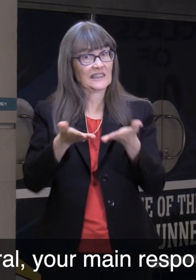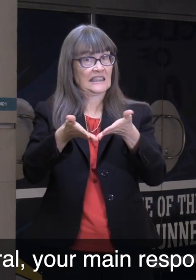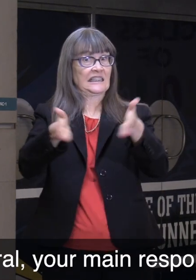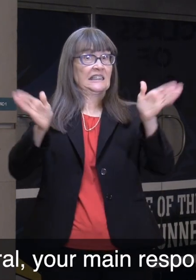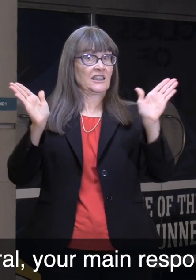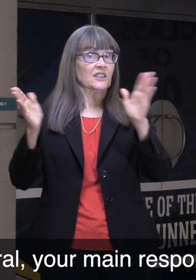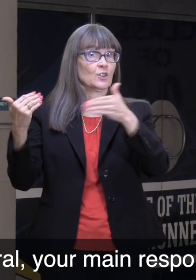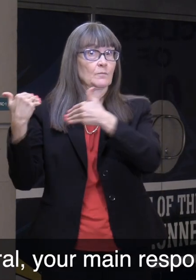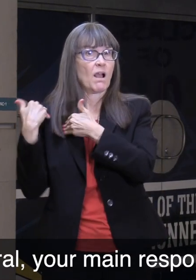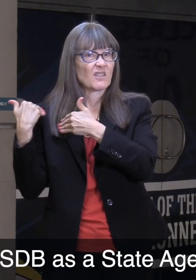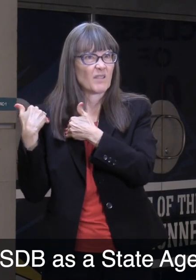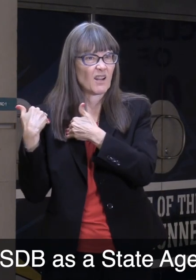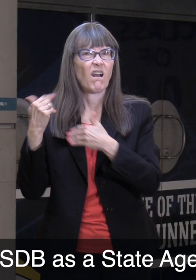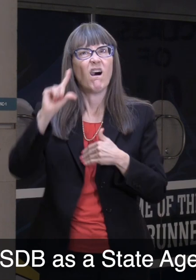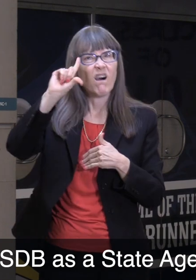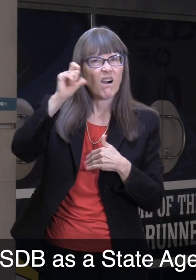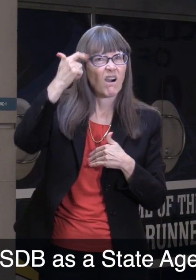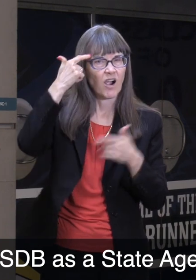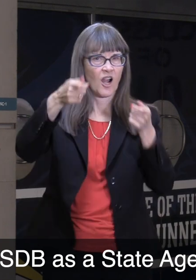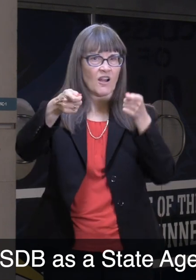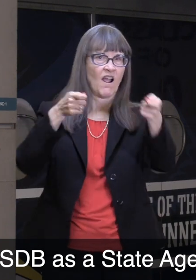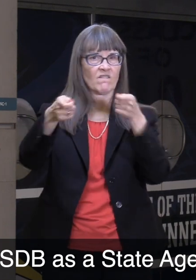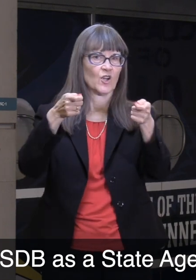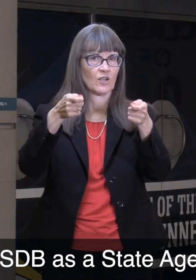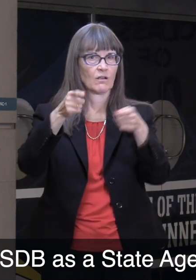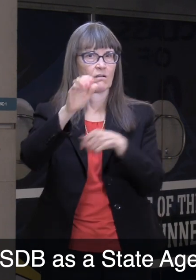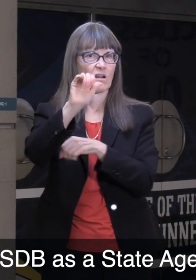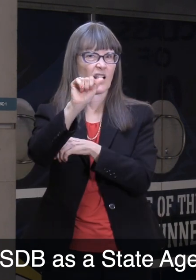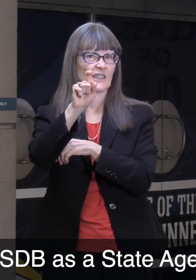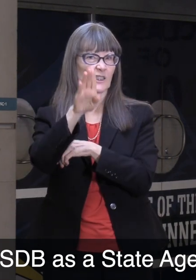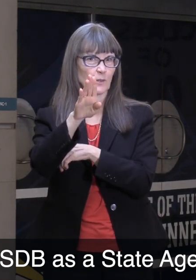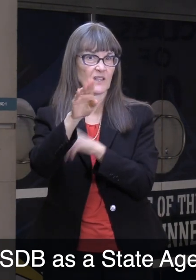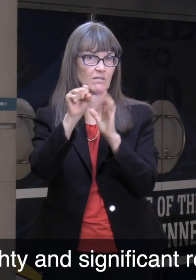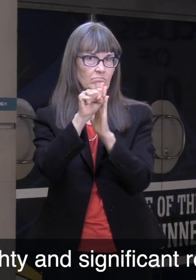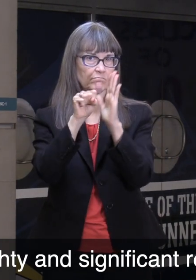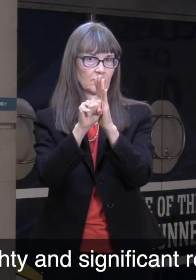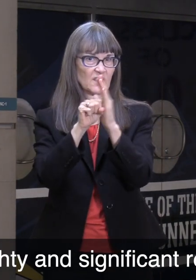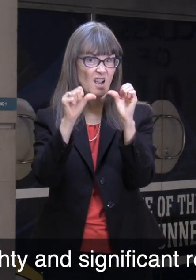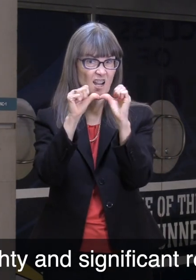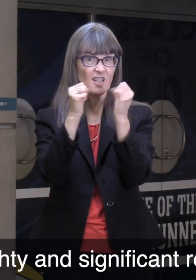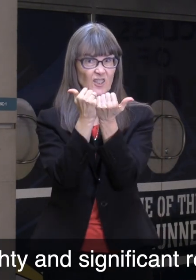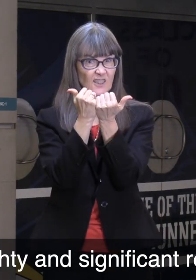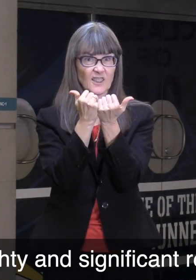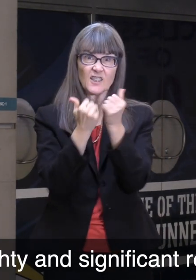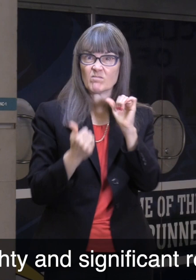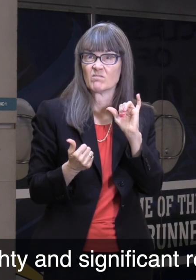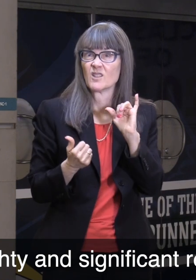general, your main responsibility is to govern ASDB as a state agency, which is a rather weighty and significant responsibility.